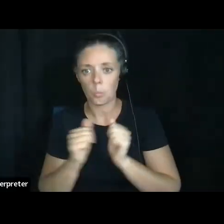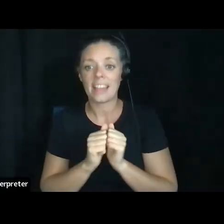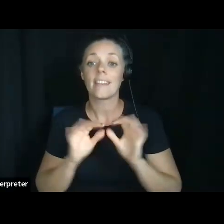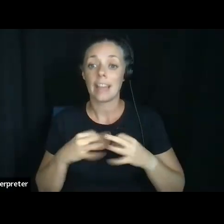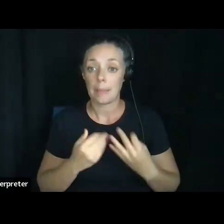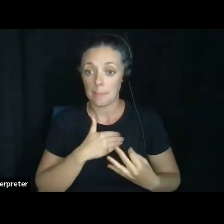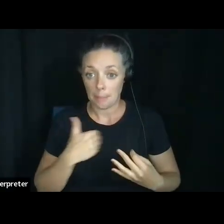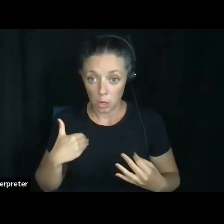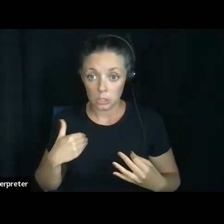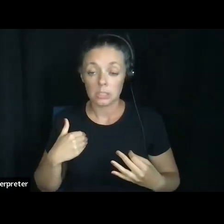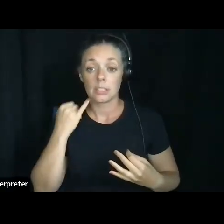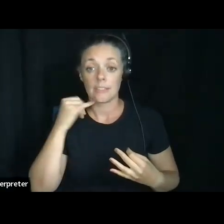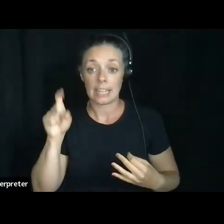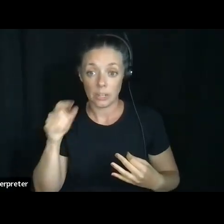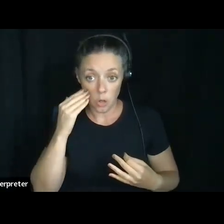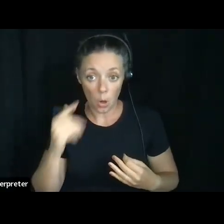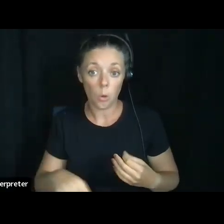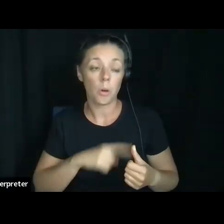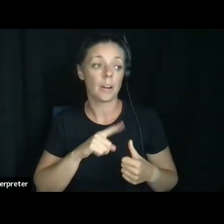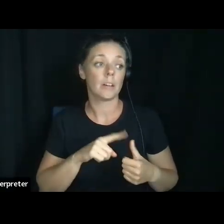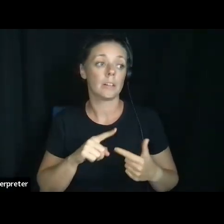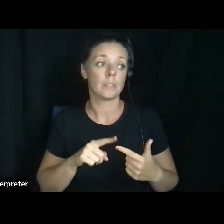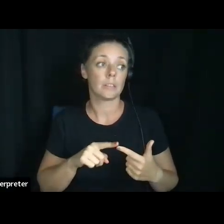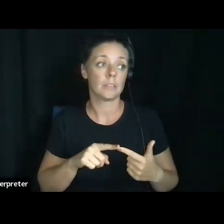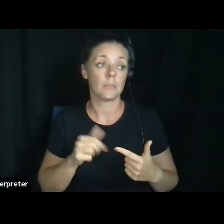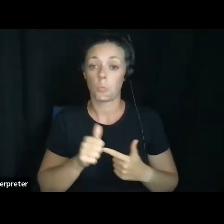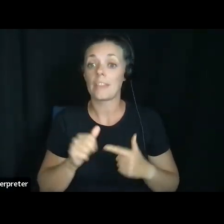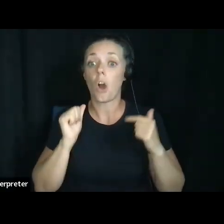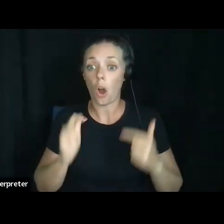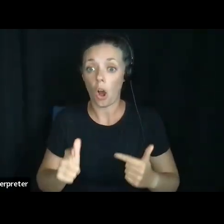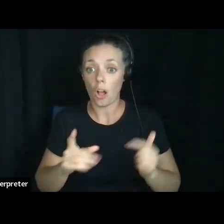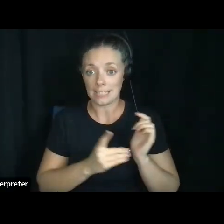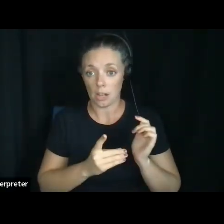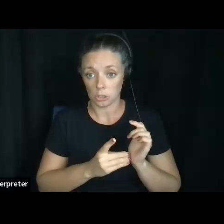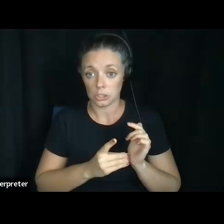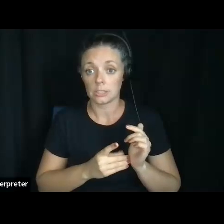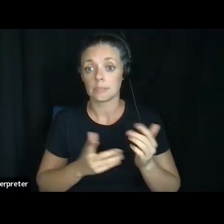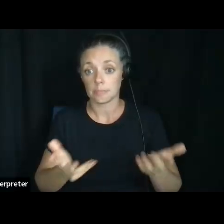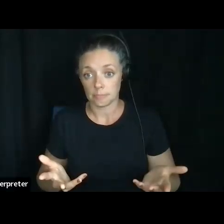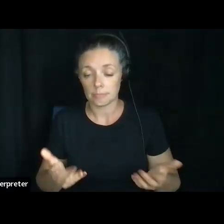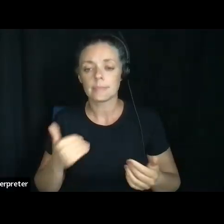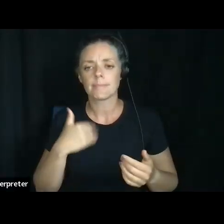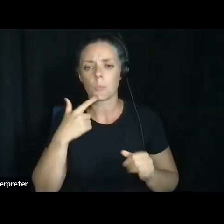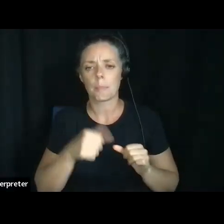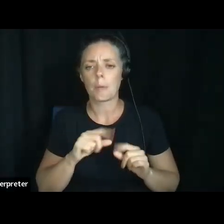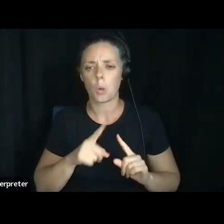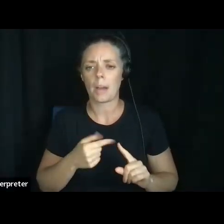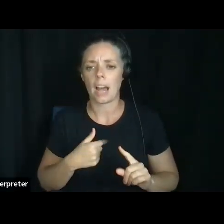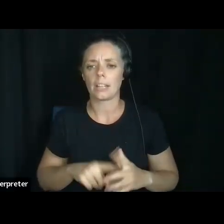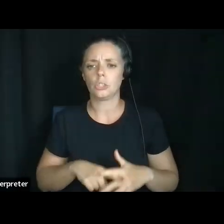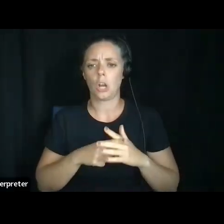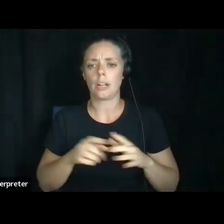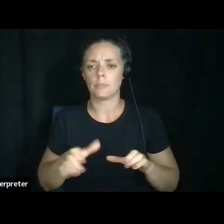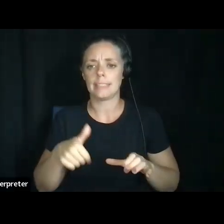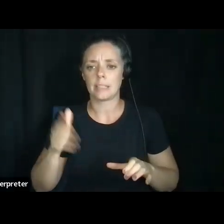members that need to know, um, with all of your doctors. Uh, I remember when I first started doing this presentation,